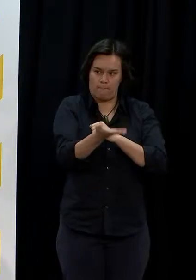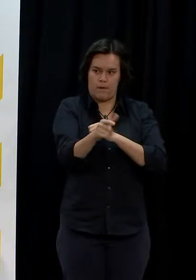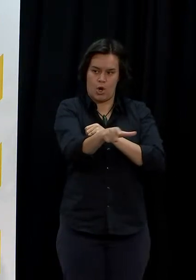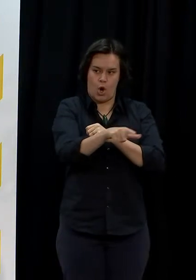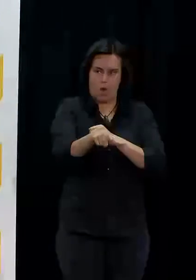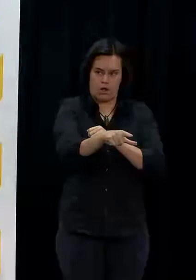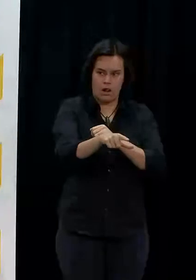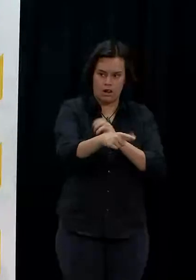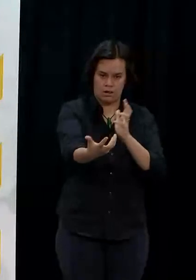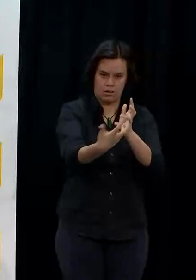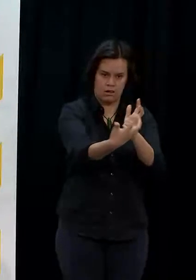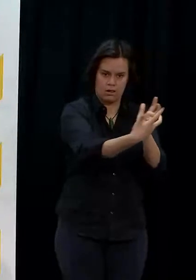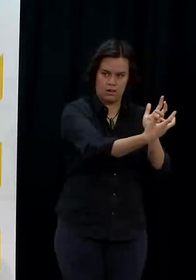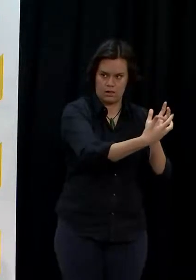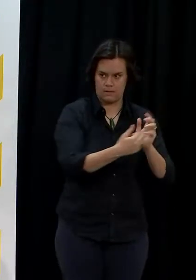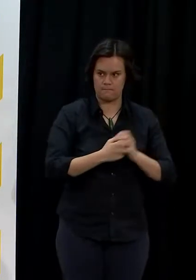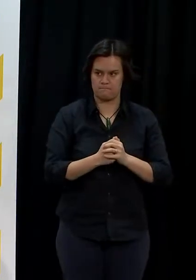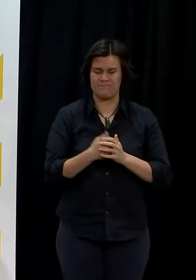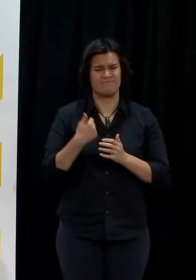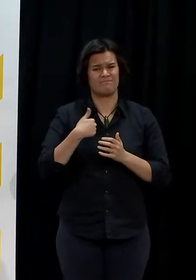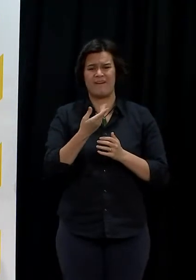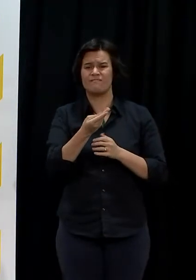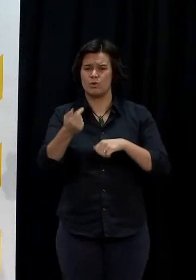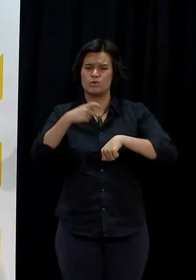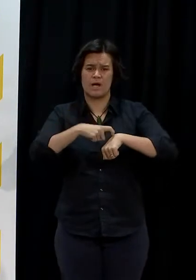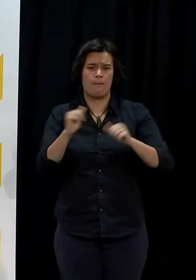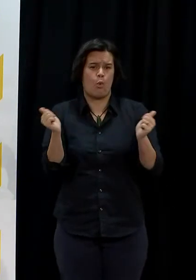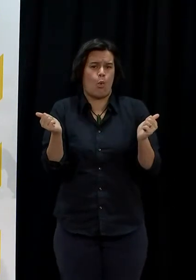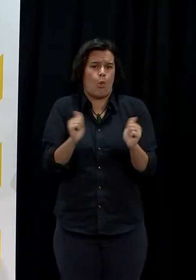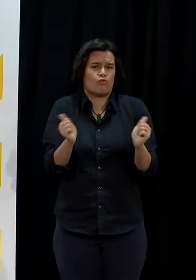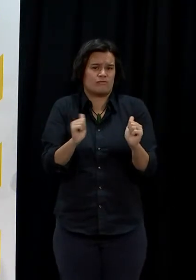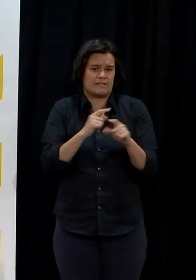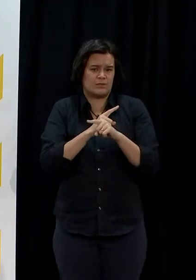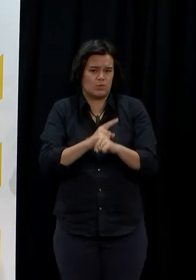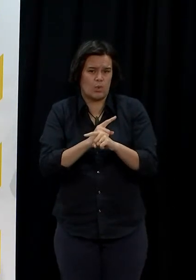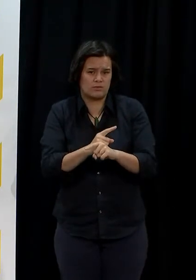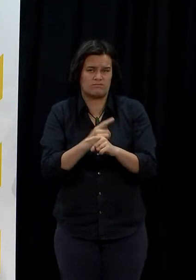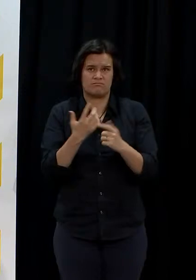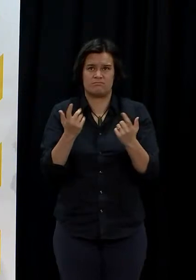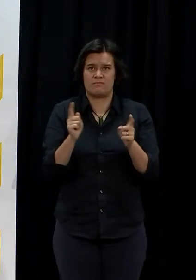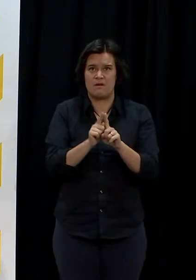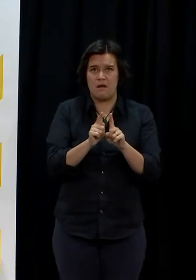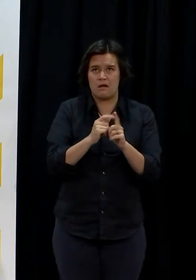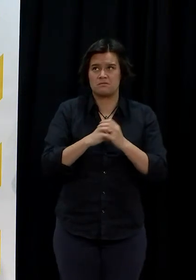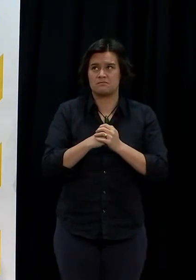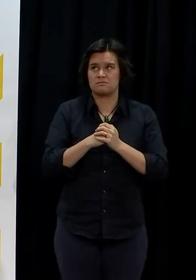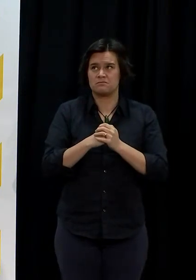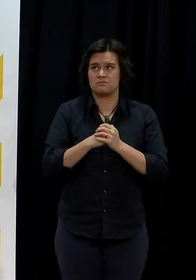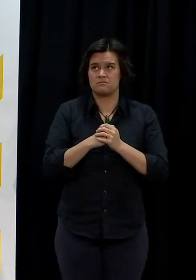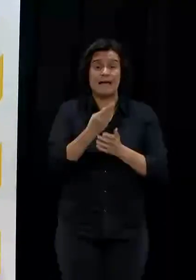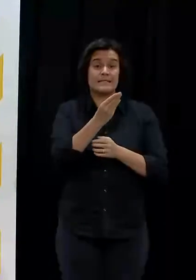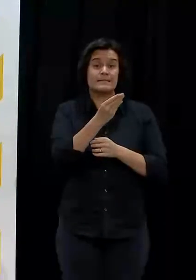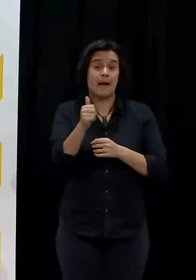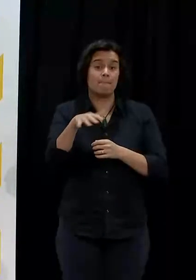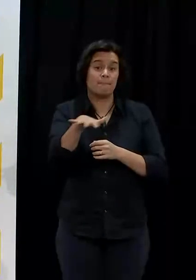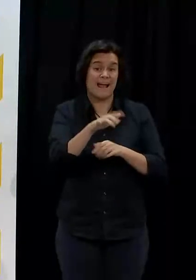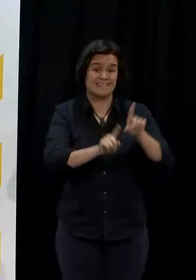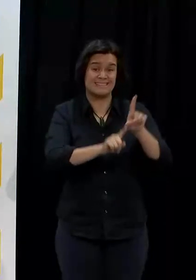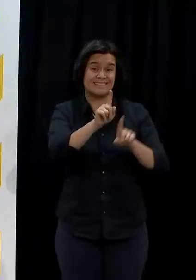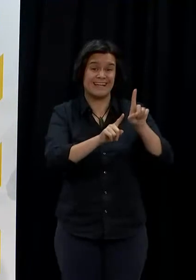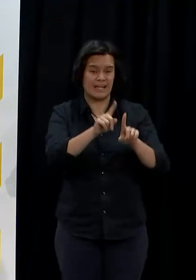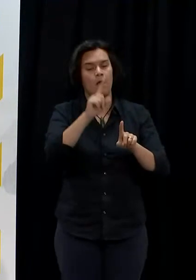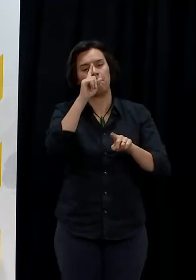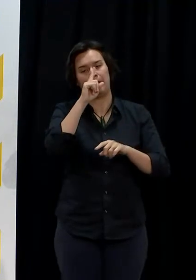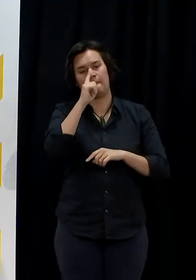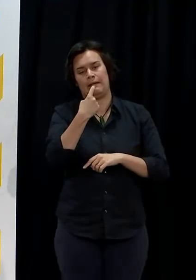they can do that. And I've shared from this podium a number of times before some of the things that I've seen in terms of mobile vaccine clinics that vary across the